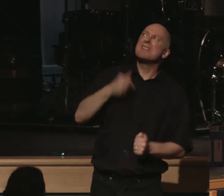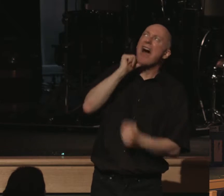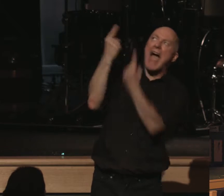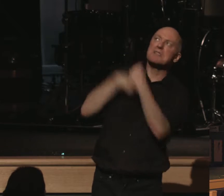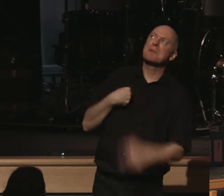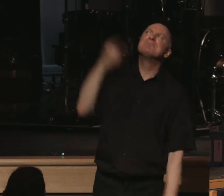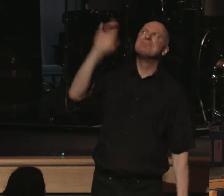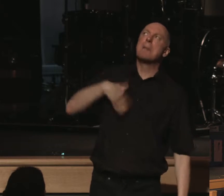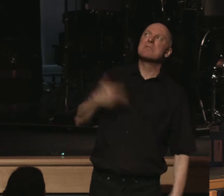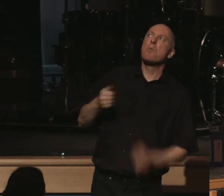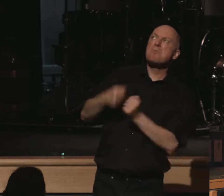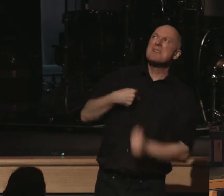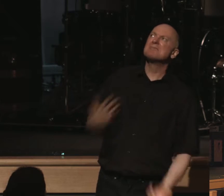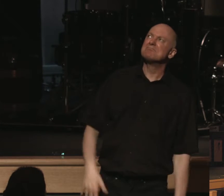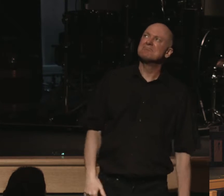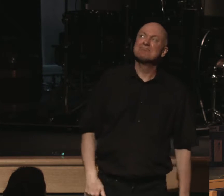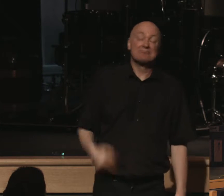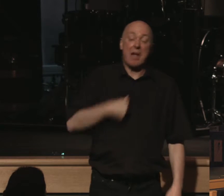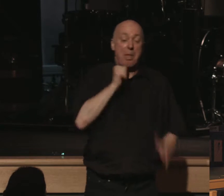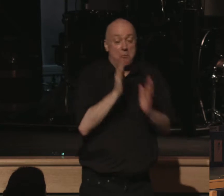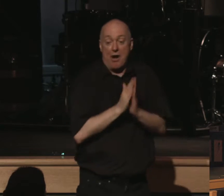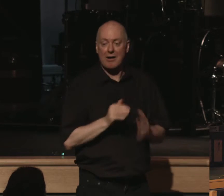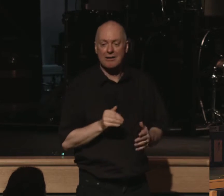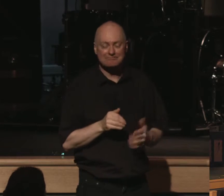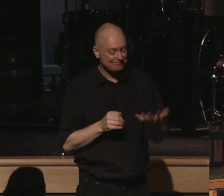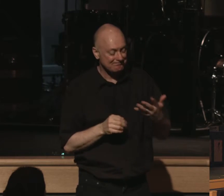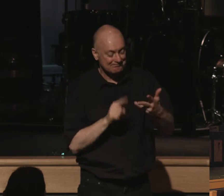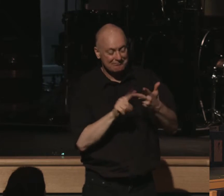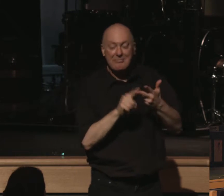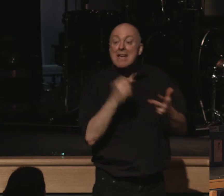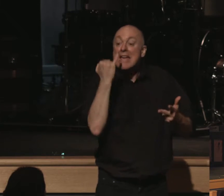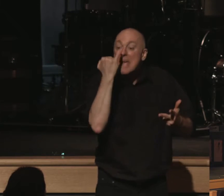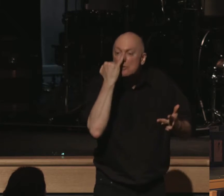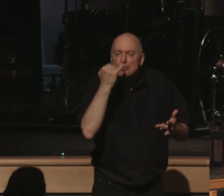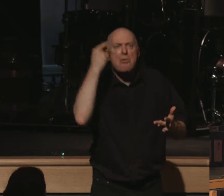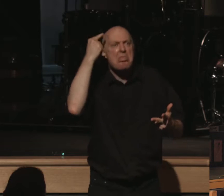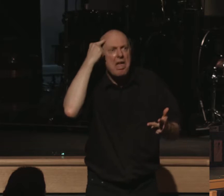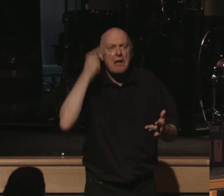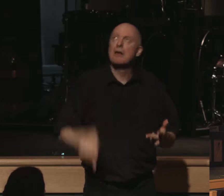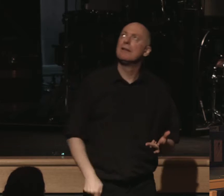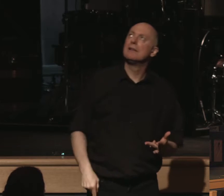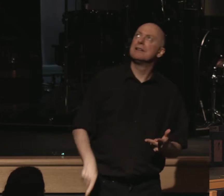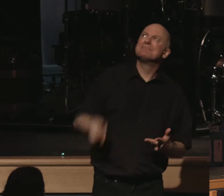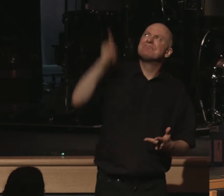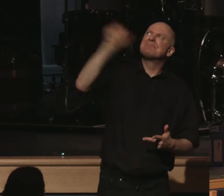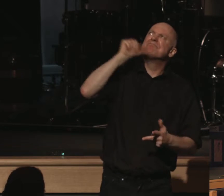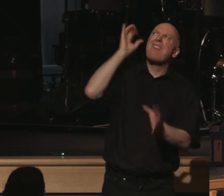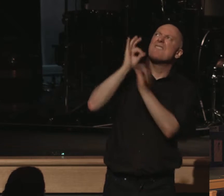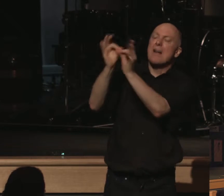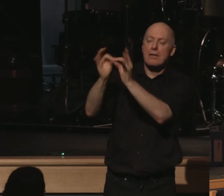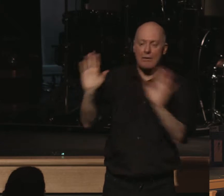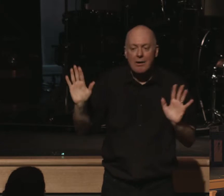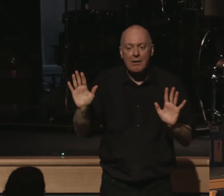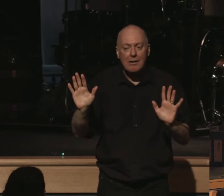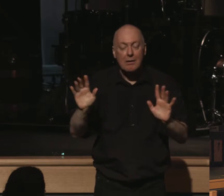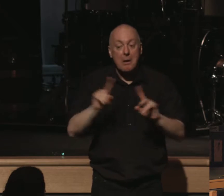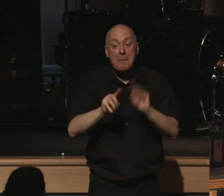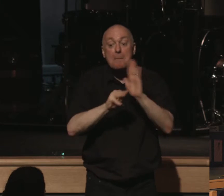prayers. He doesn't answer the way I like, so I won't pray. Immaturity thinks that God is not faithful, but listen, maturity believes the opposite.